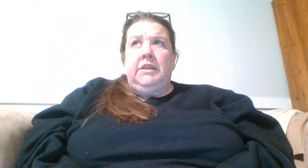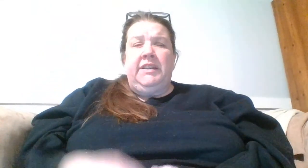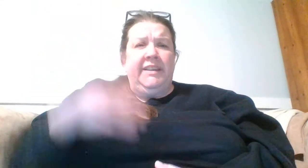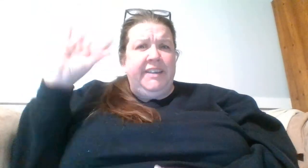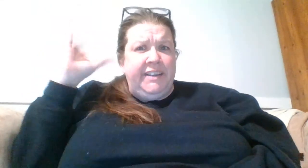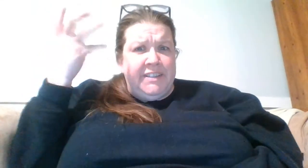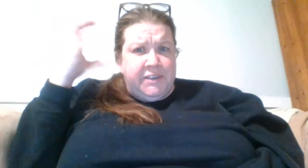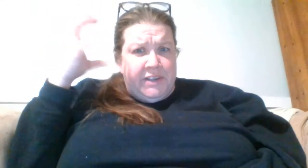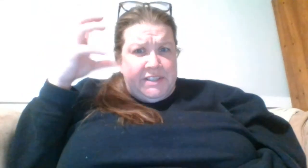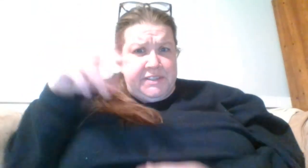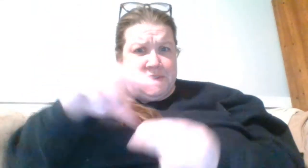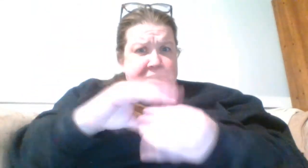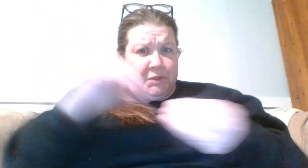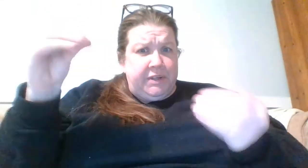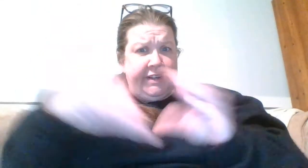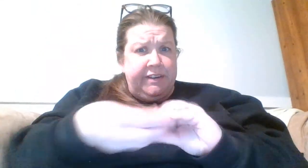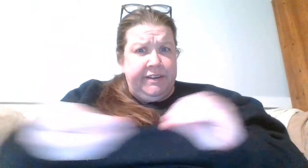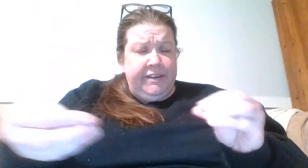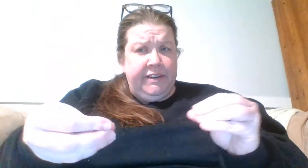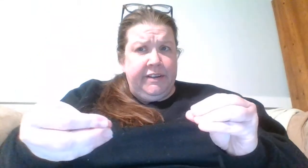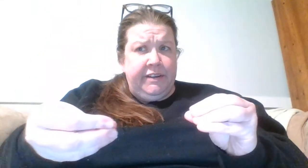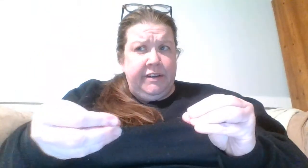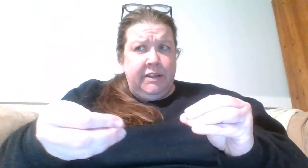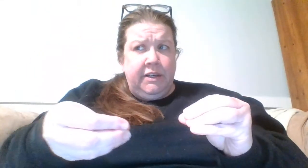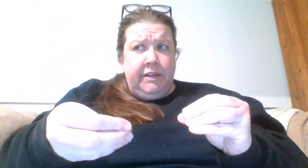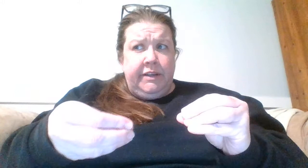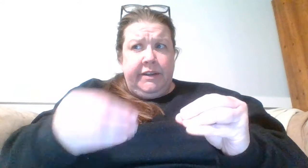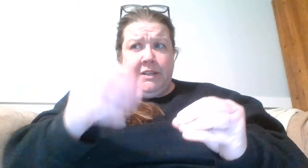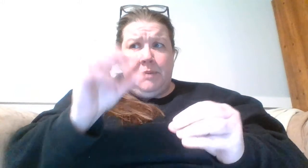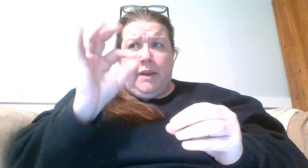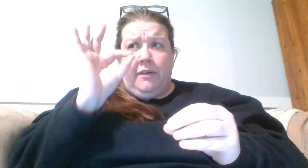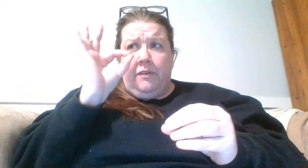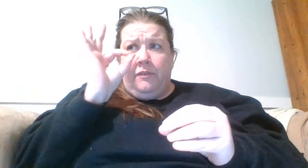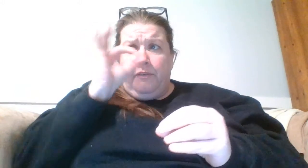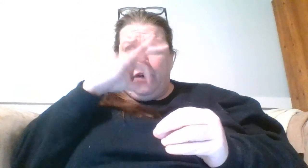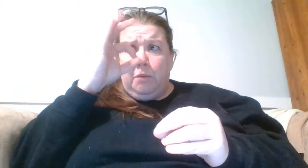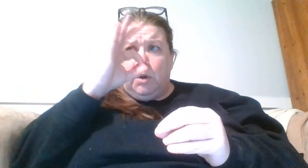It's a crazy story. It's about a farmer.